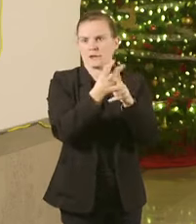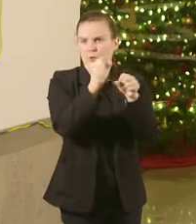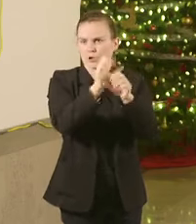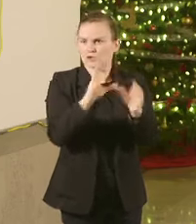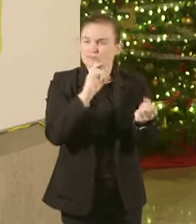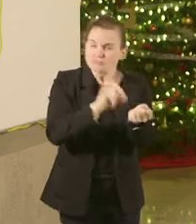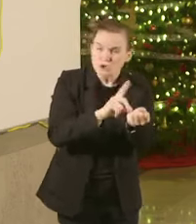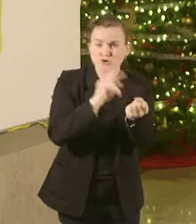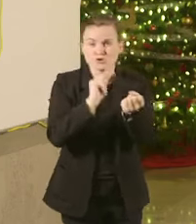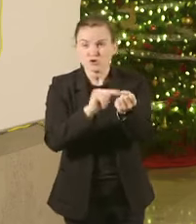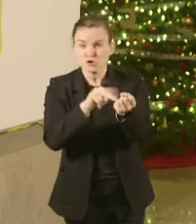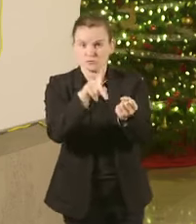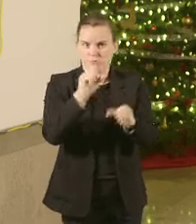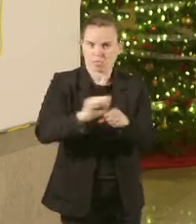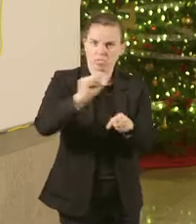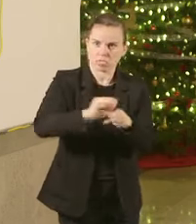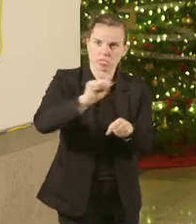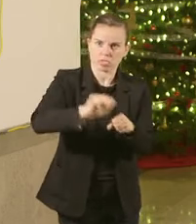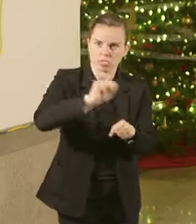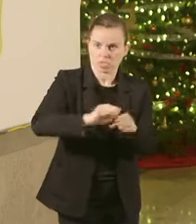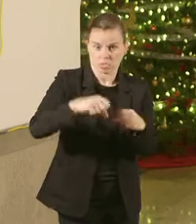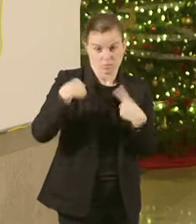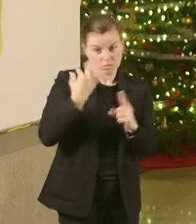take care of the ones that have been on the front lines for nine months